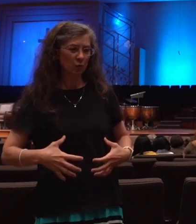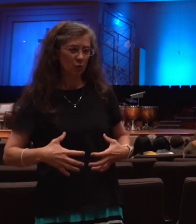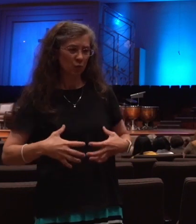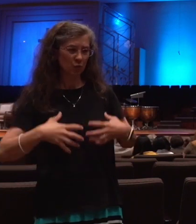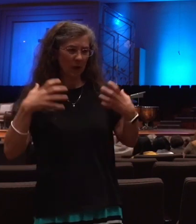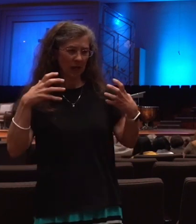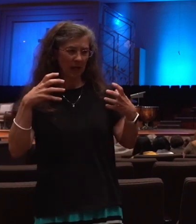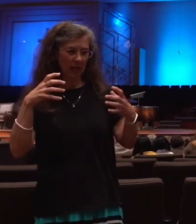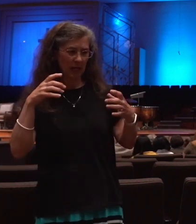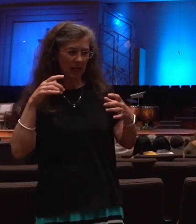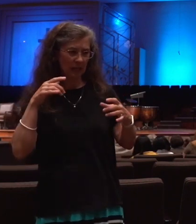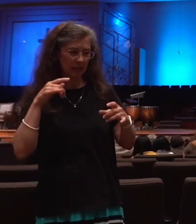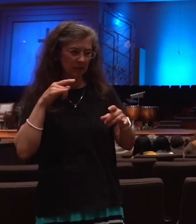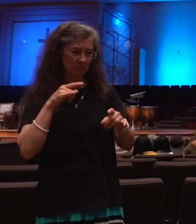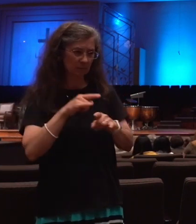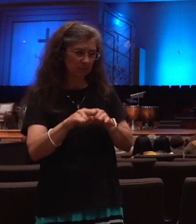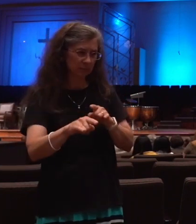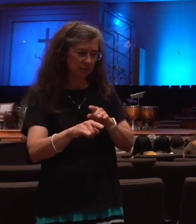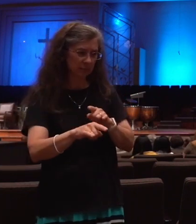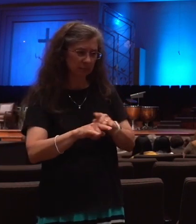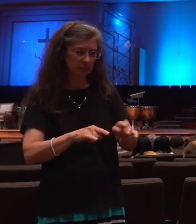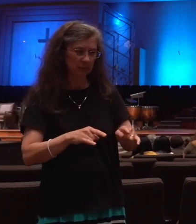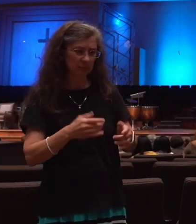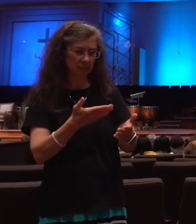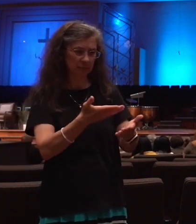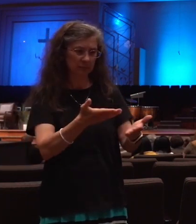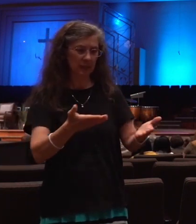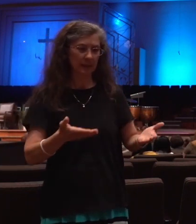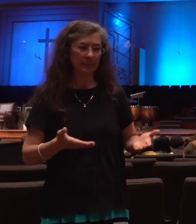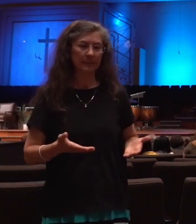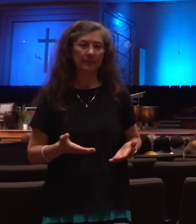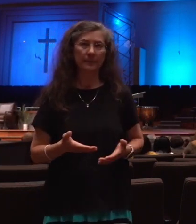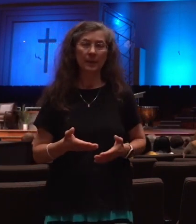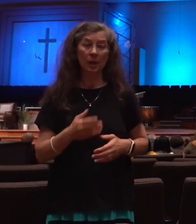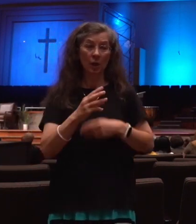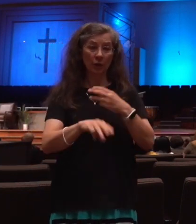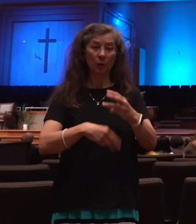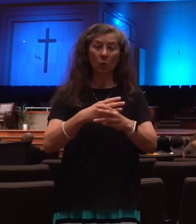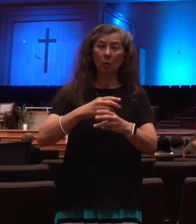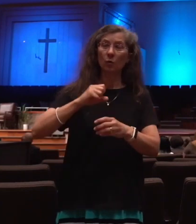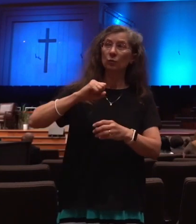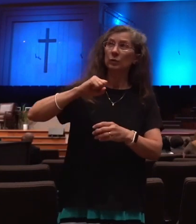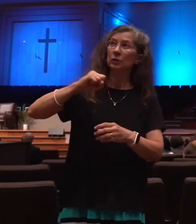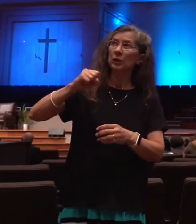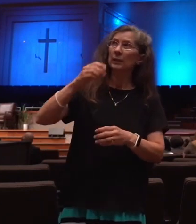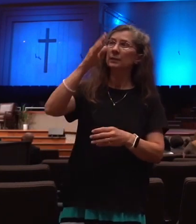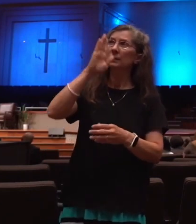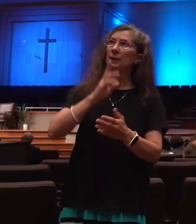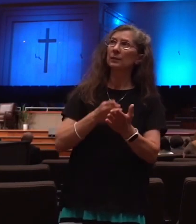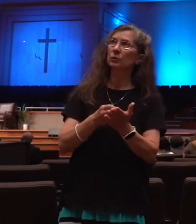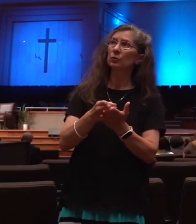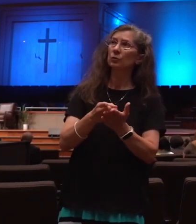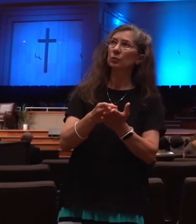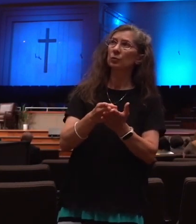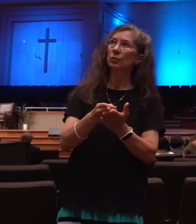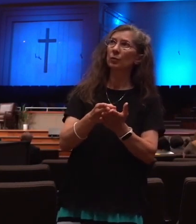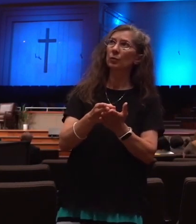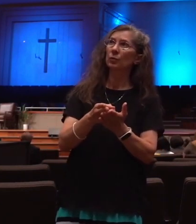his sore displeasure. The world has rejected God's truth, and in particular, the free